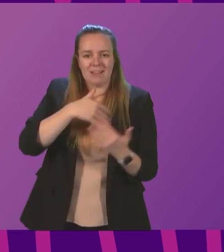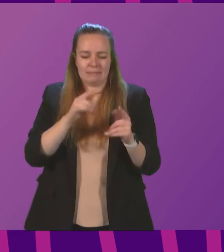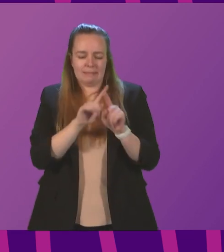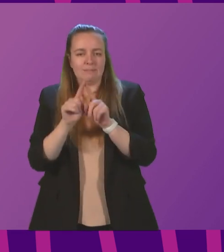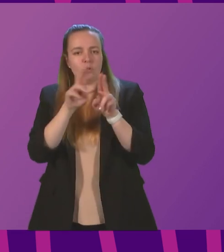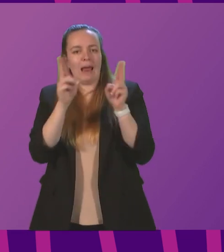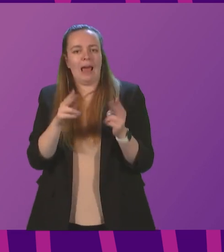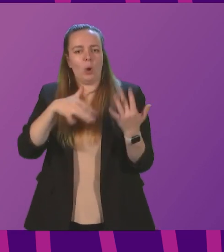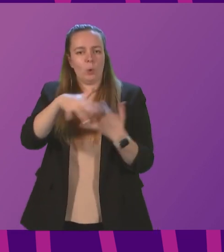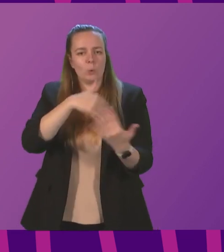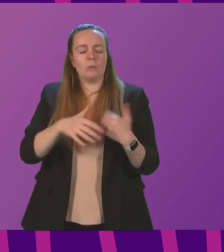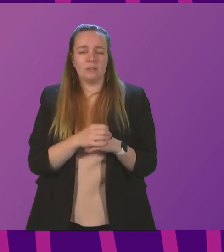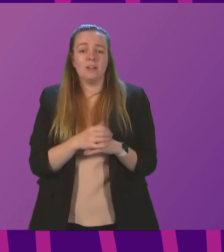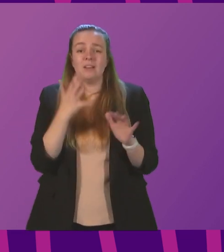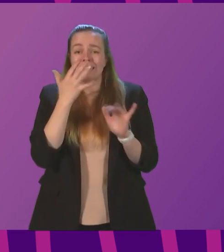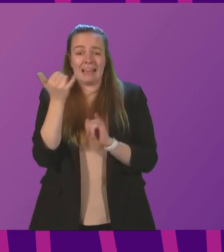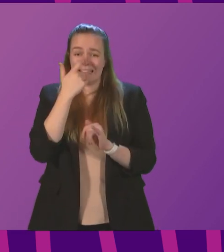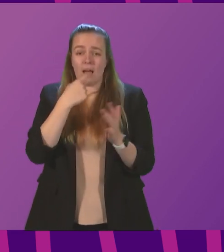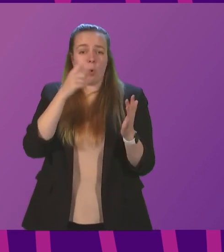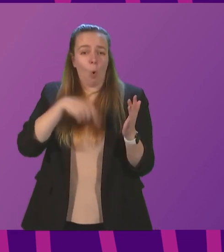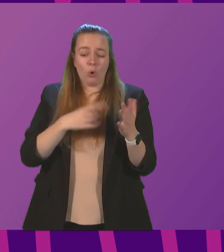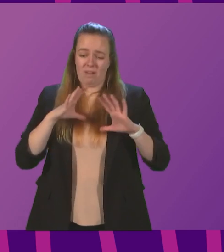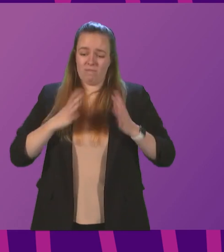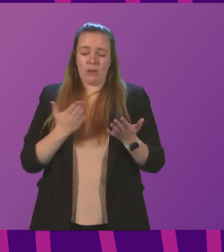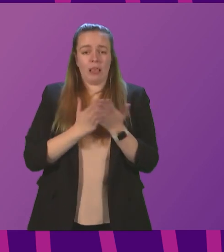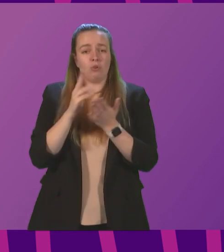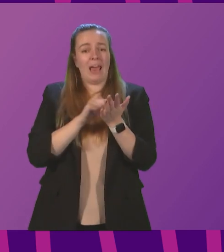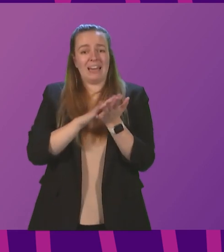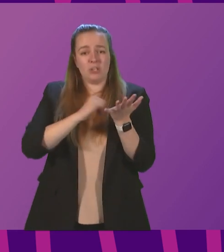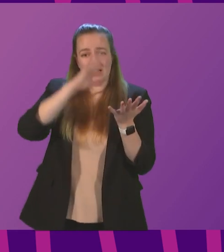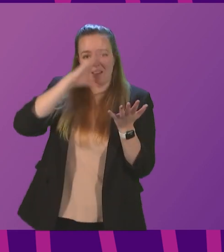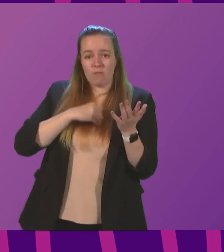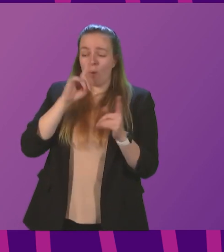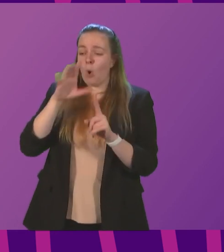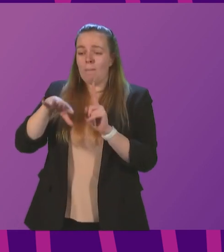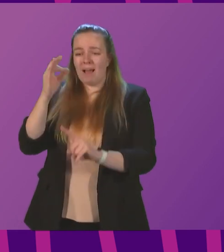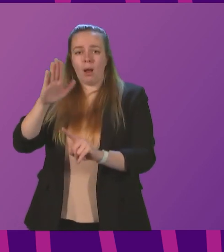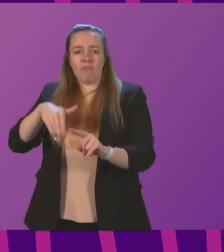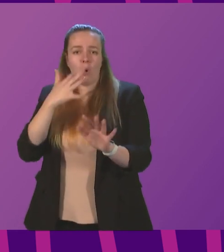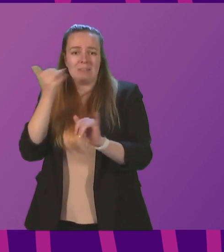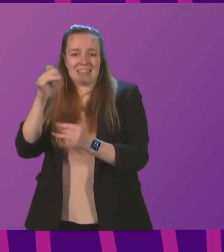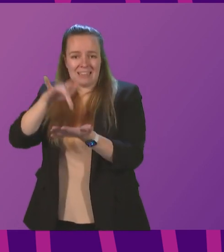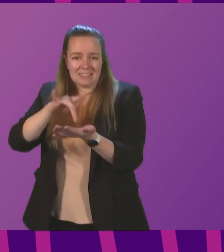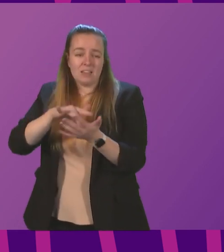households. The tests can be ordered free through NHS Inform or collected from test sites and local pharmacies. Face